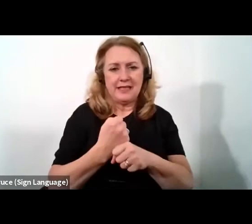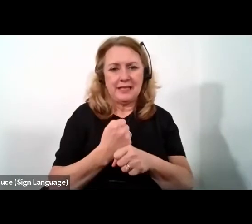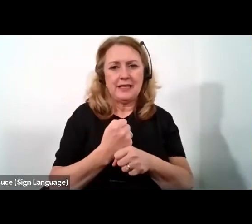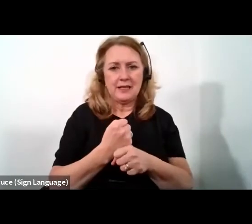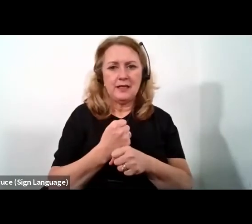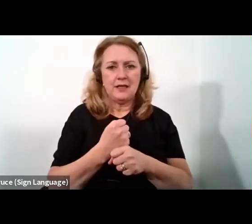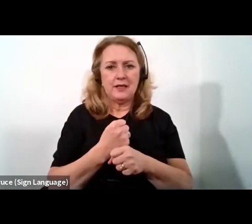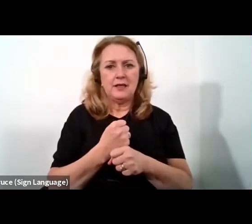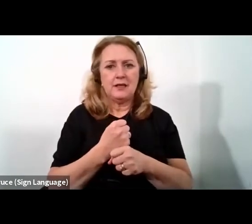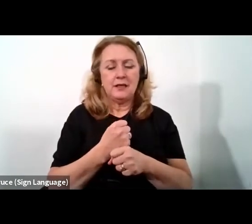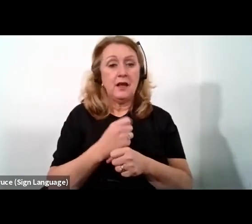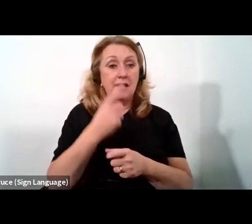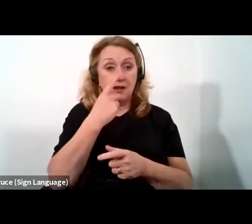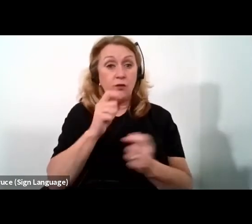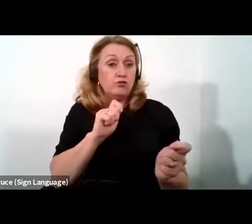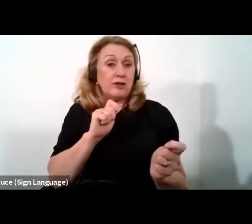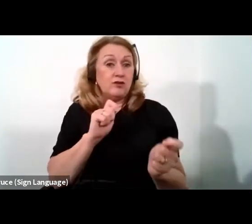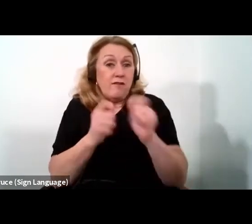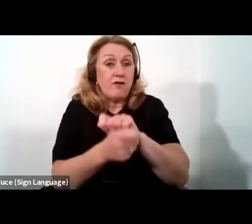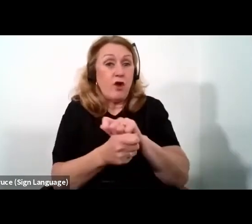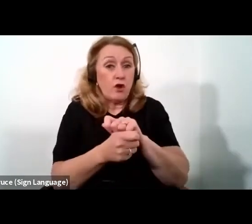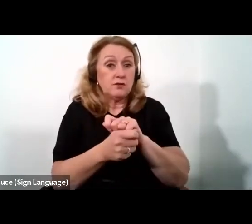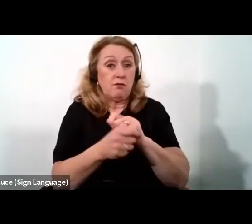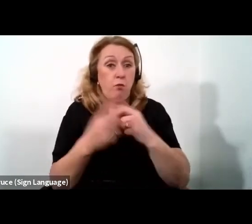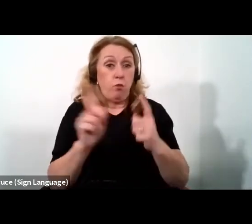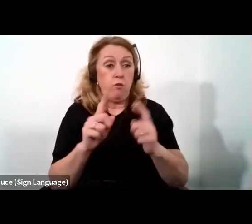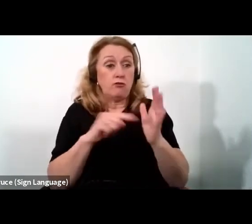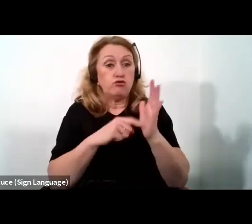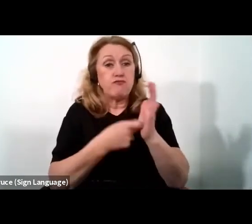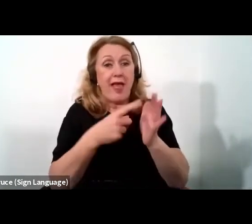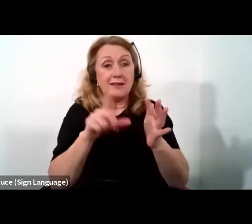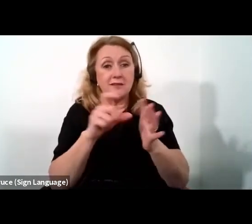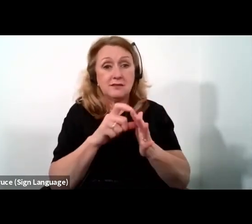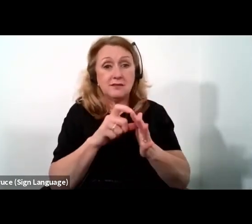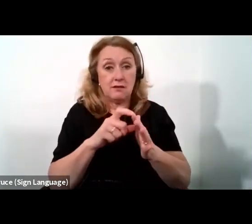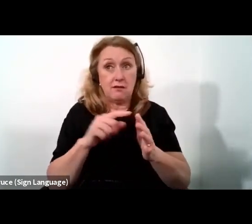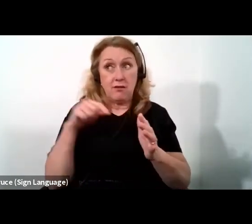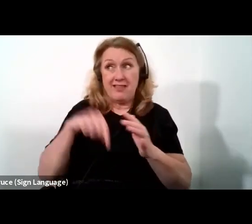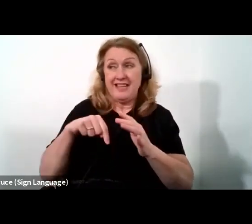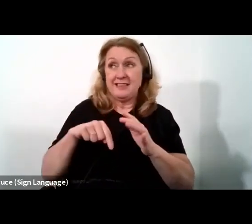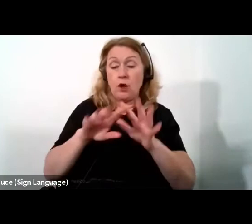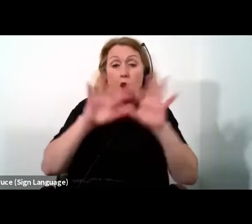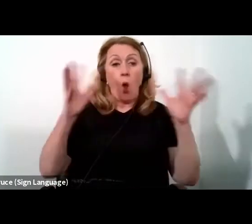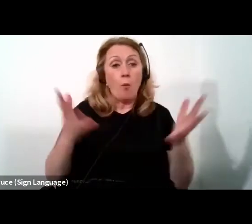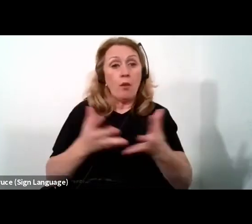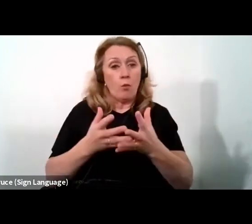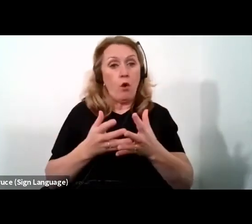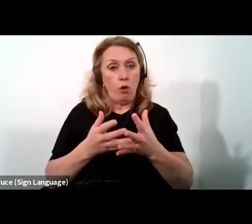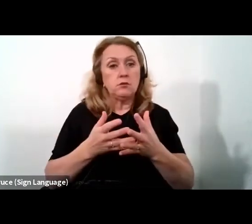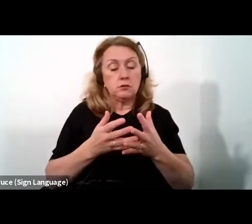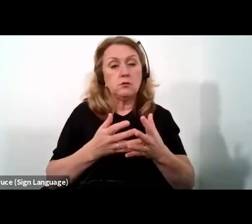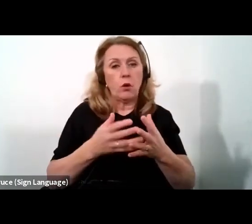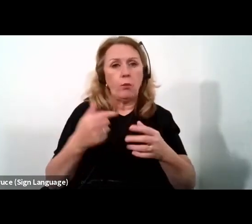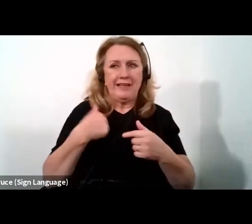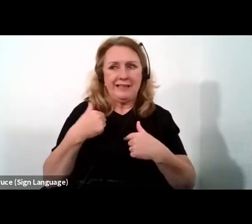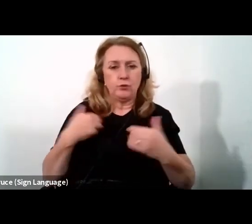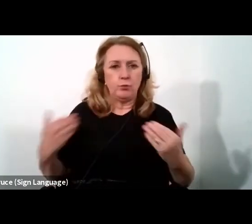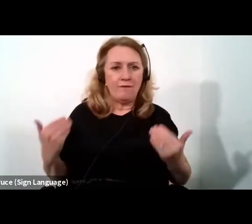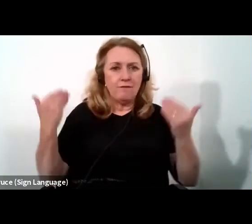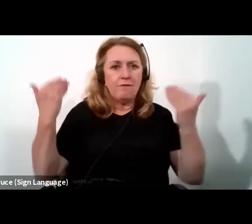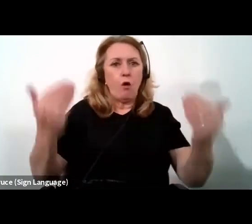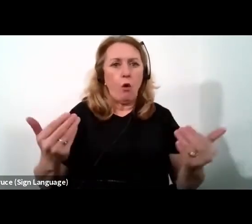all, to reverse the trend and to compete in an intensely globalized world, we need to take a big leap forward